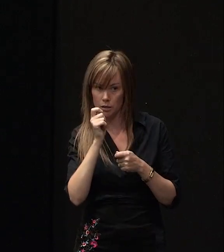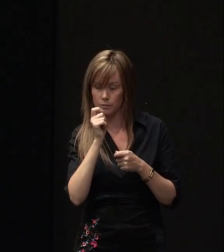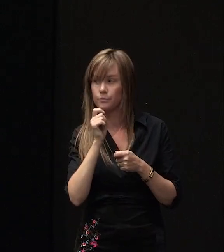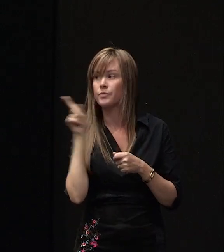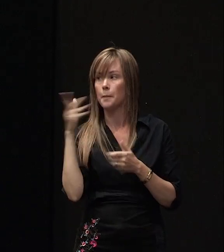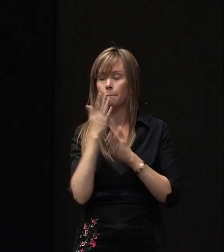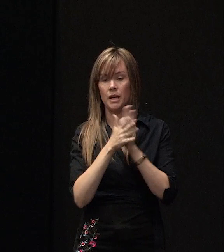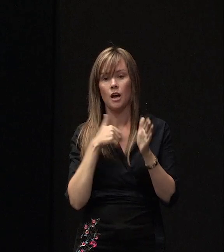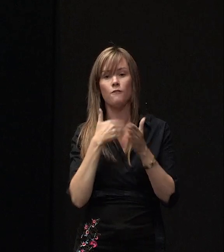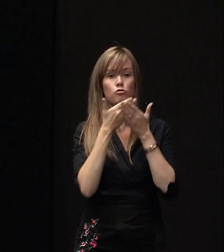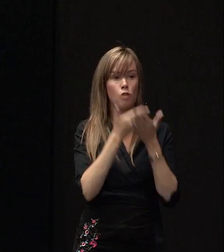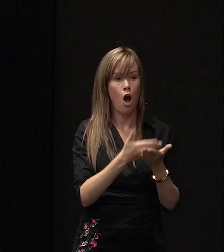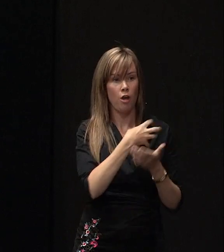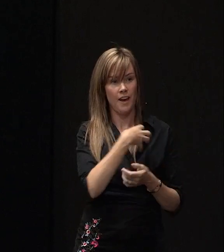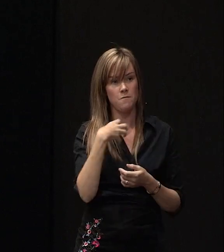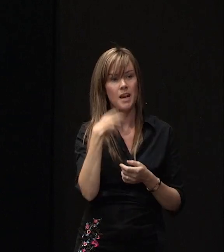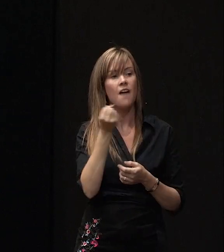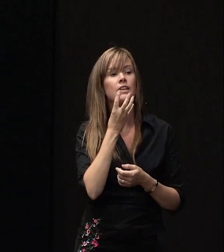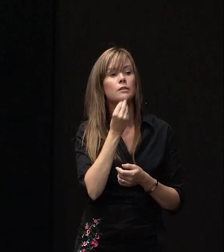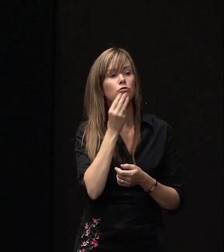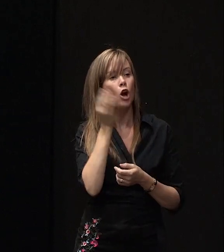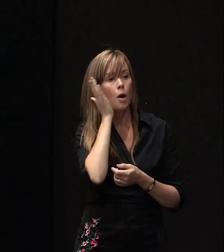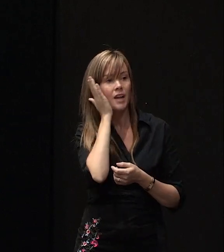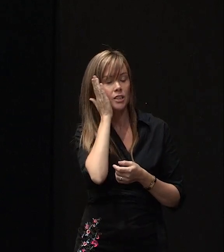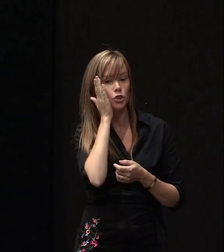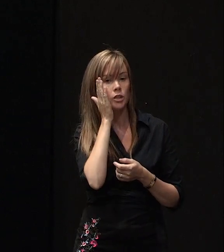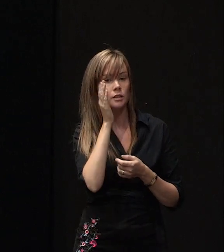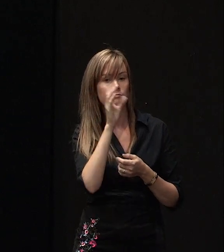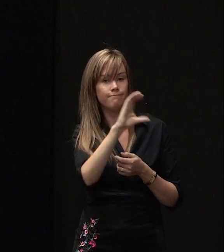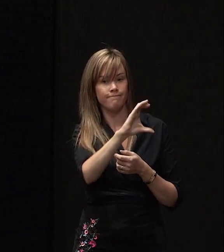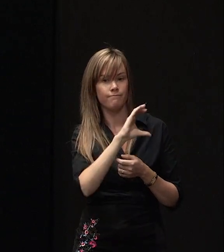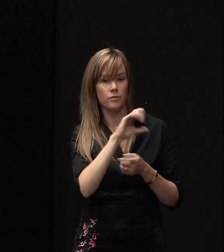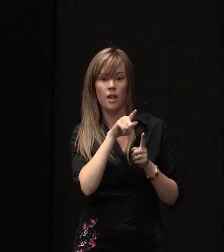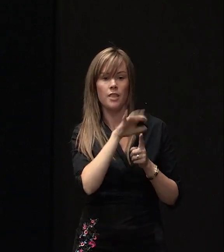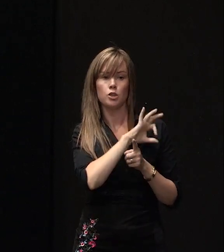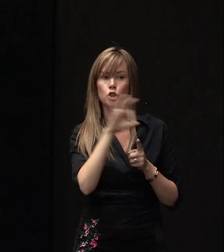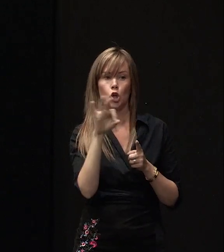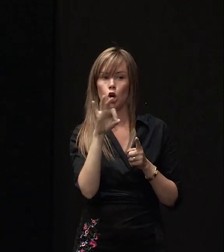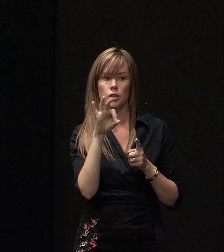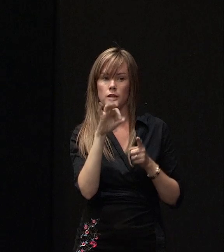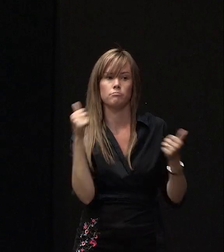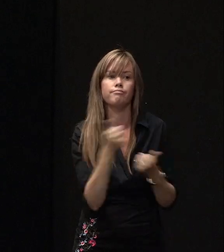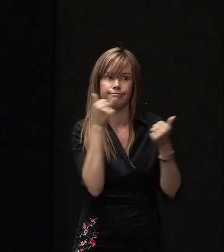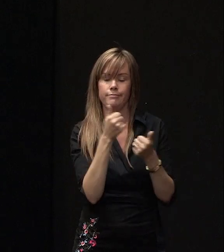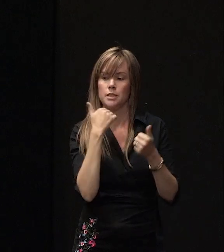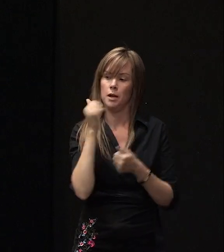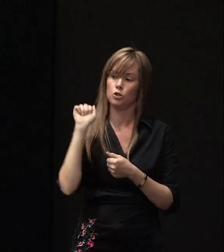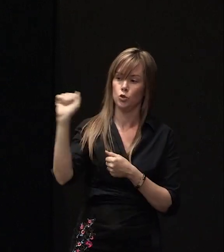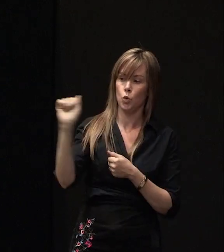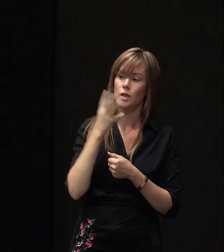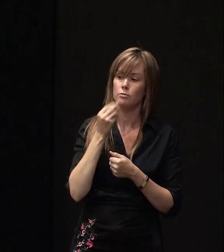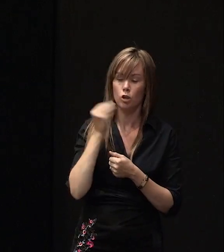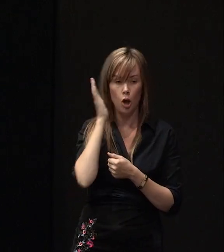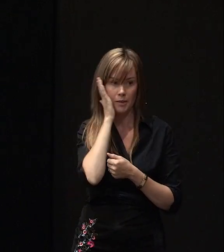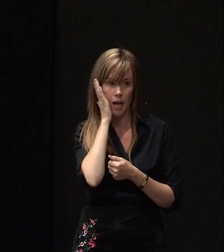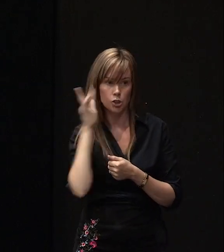relying on the government have got the temporary accommodation assistance which tends not to be as generous as your temporary accommodation assistance. So it will just